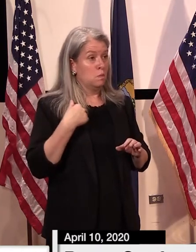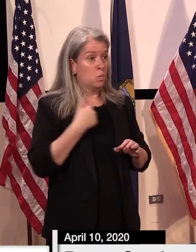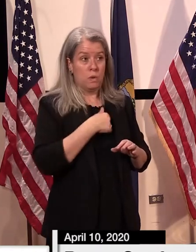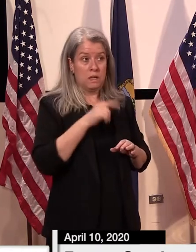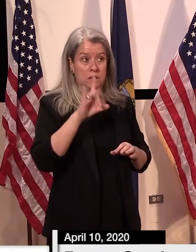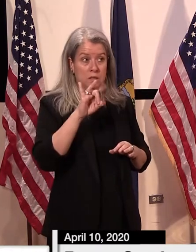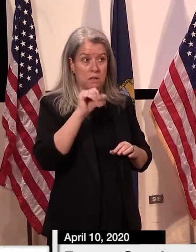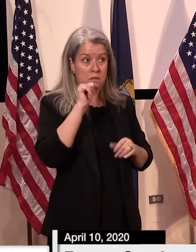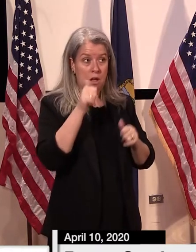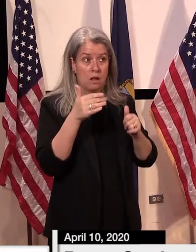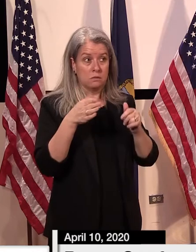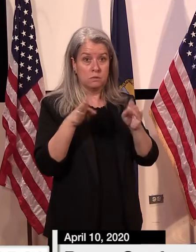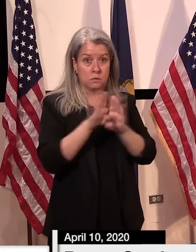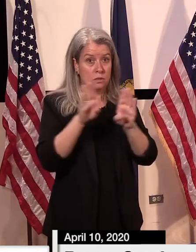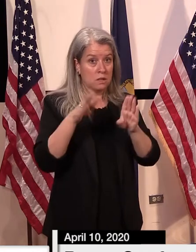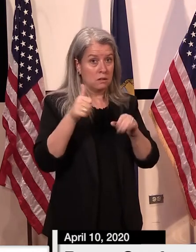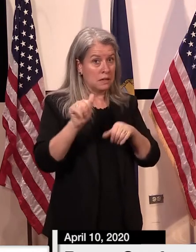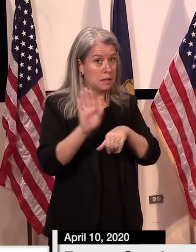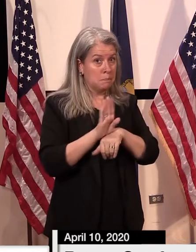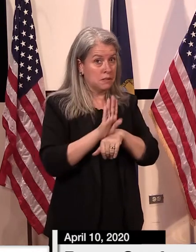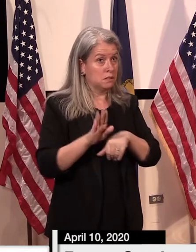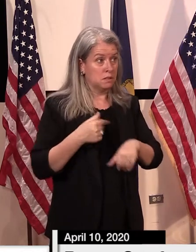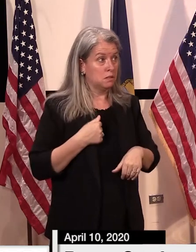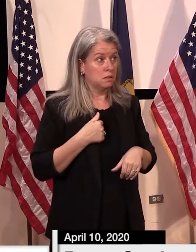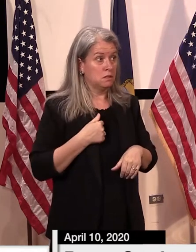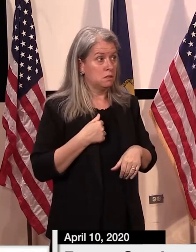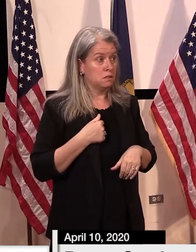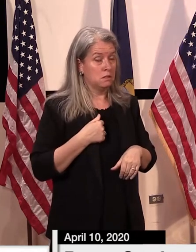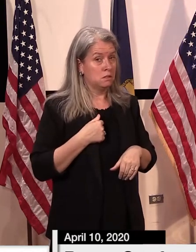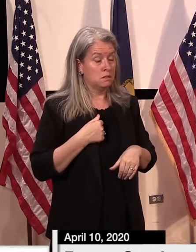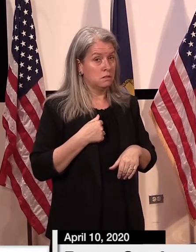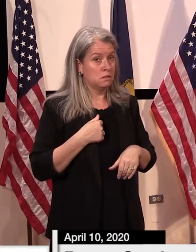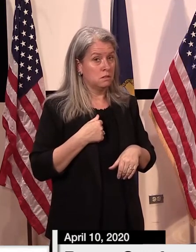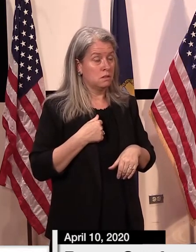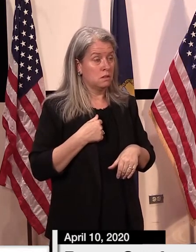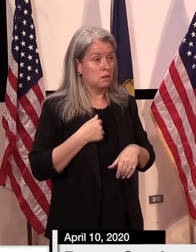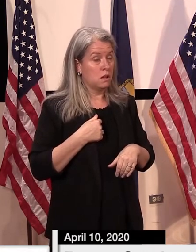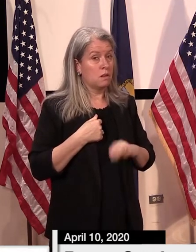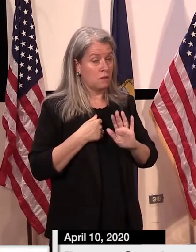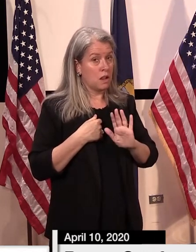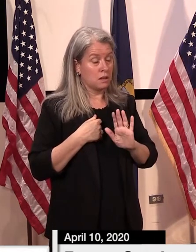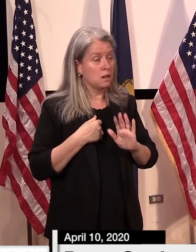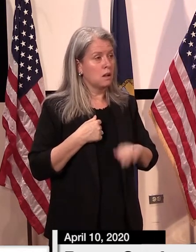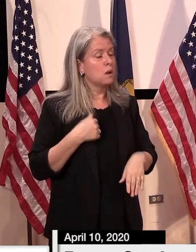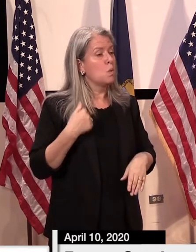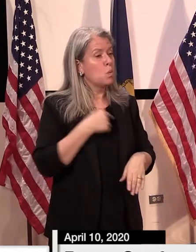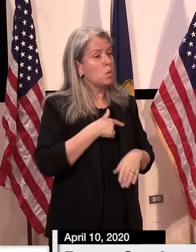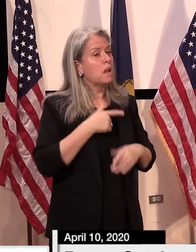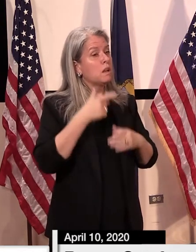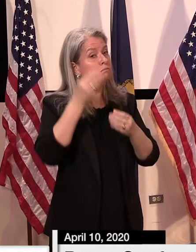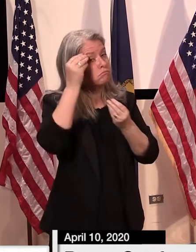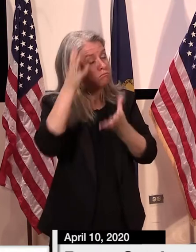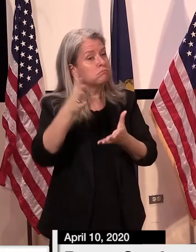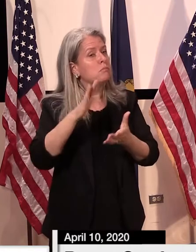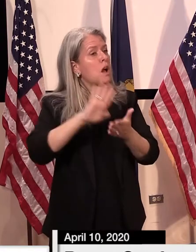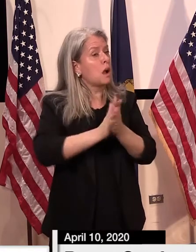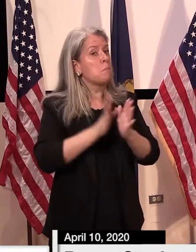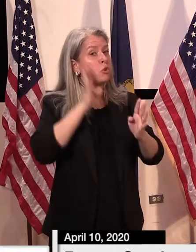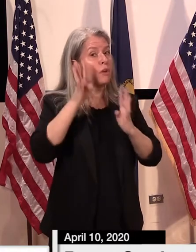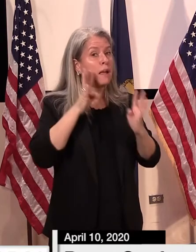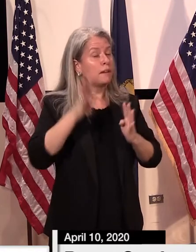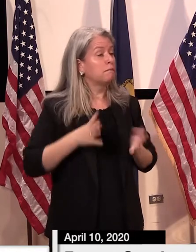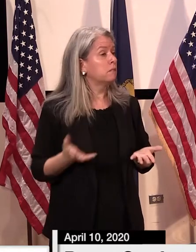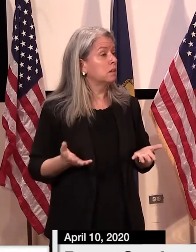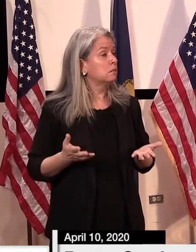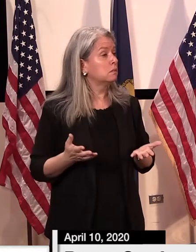not shut down any businesses. We have asked those who could become more creative to provide